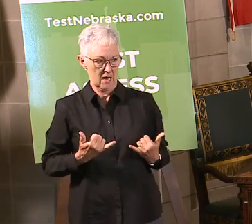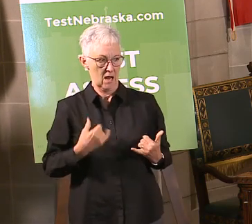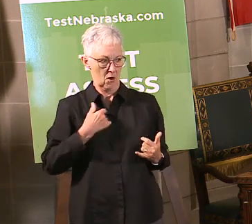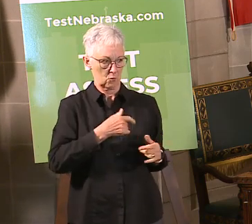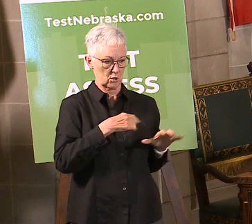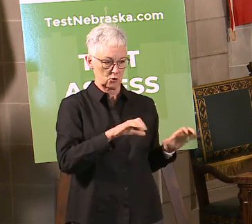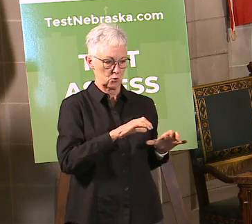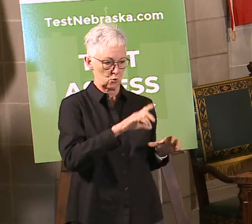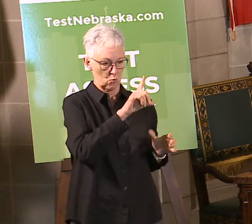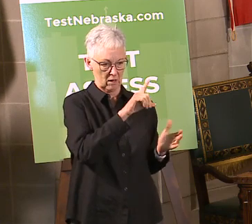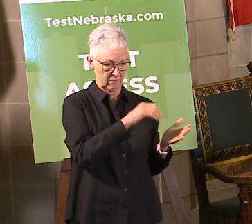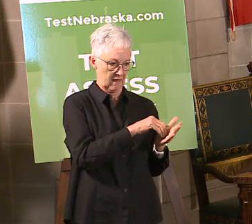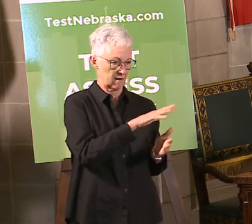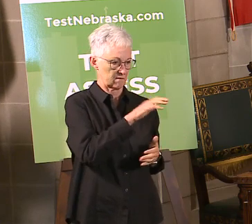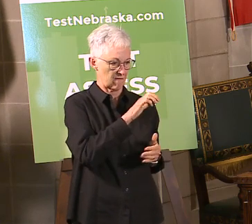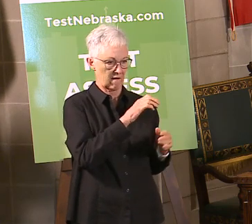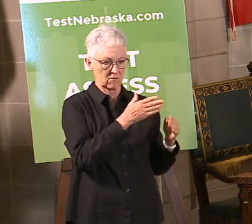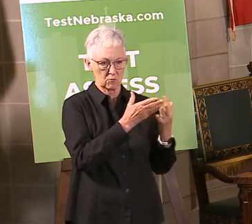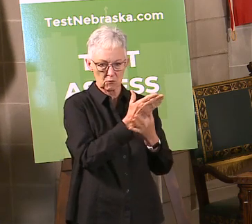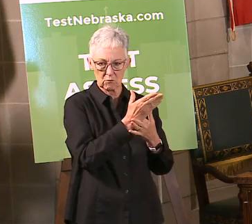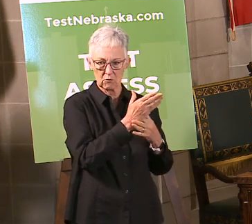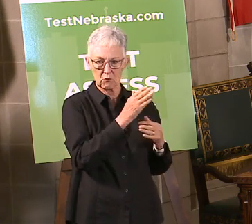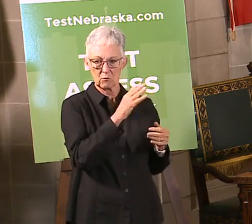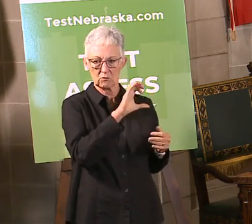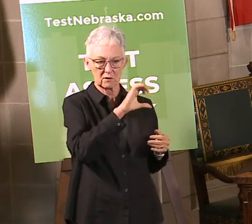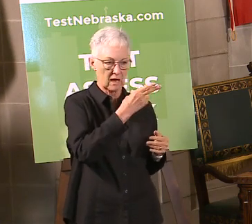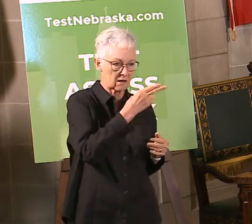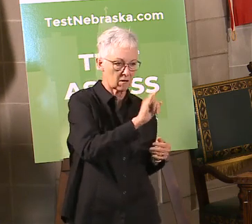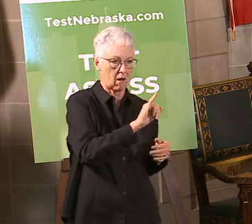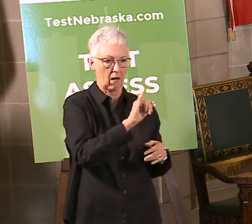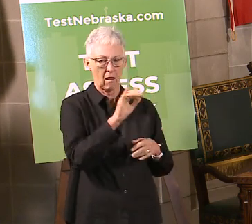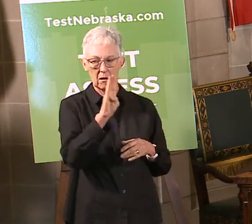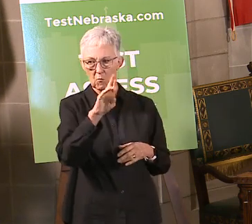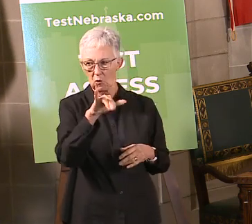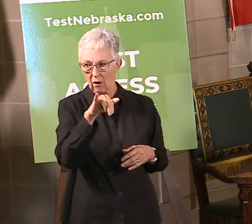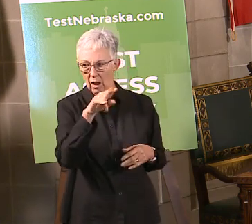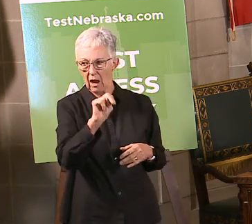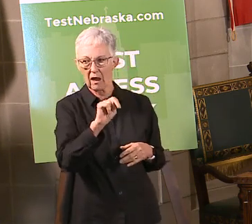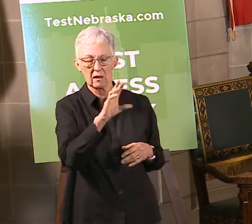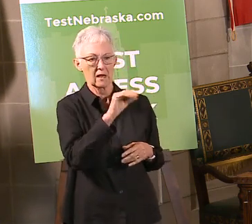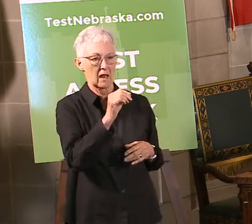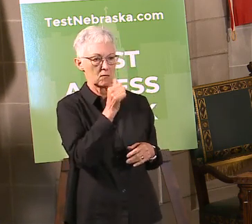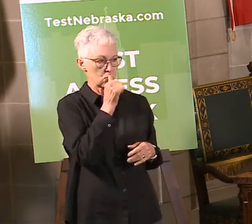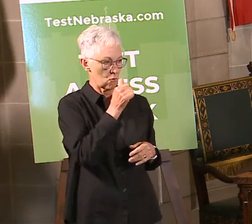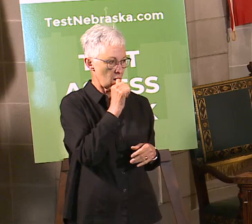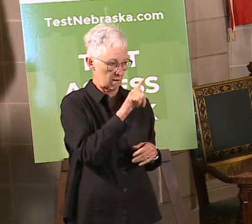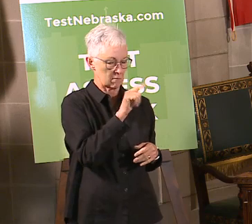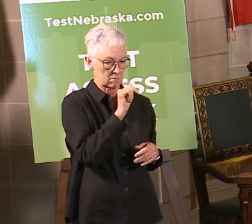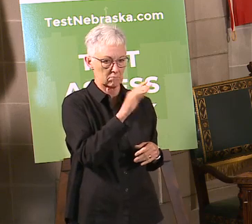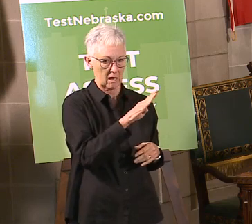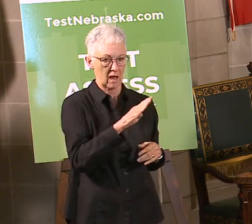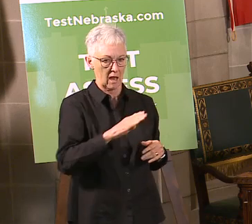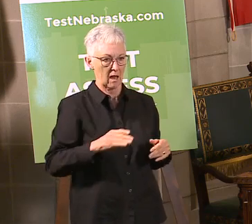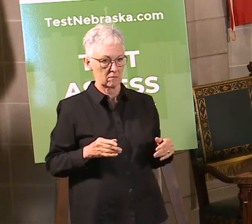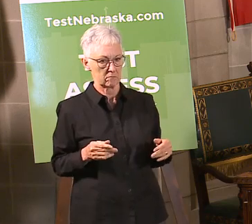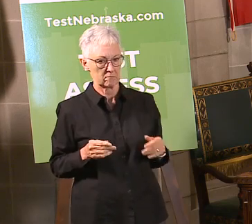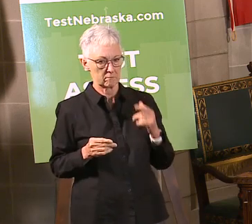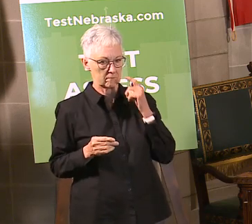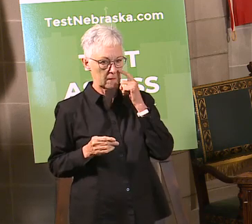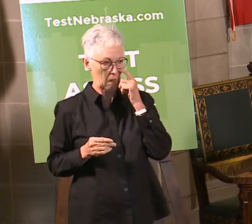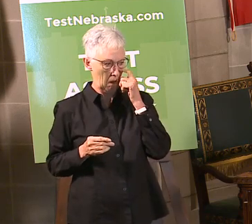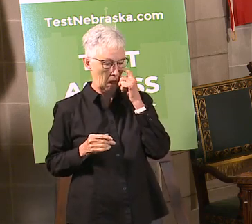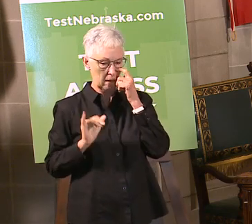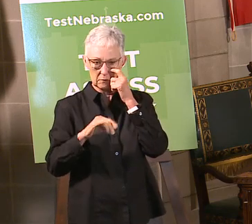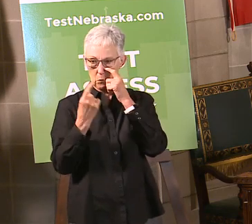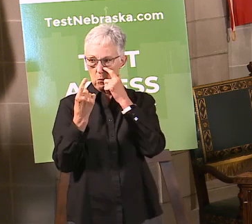UNMC and CHI and the other hospitals and the commercial labs and so forth. So this is